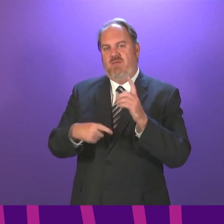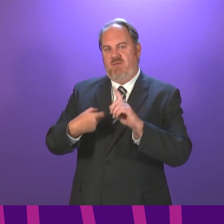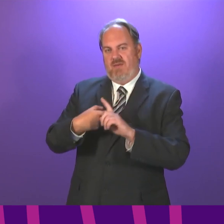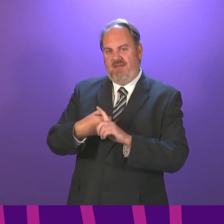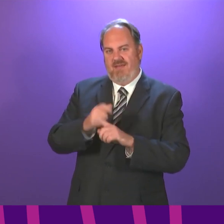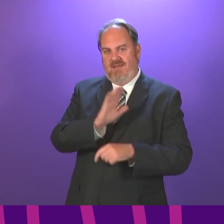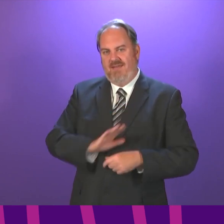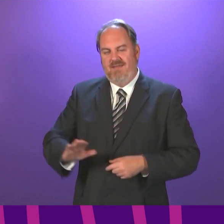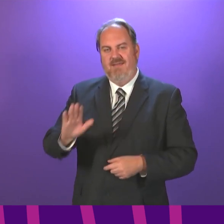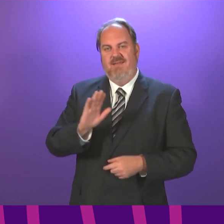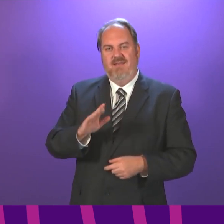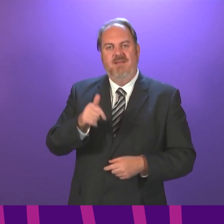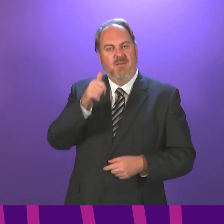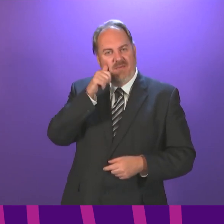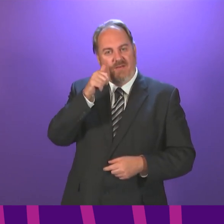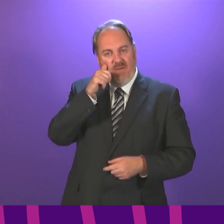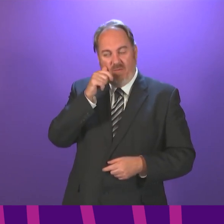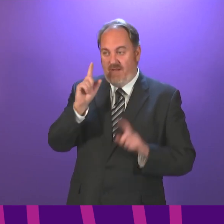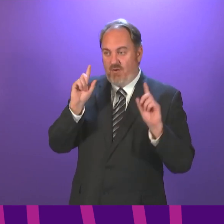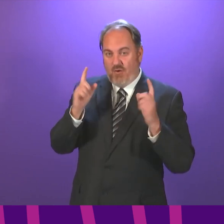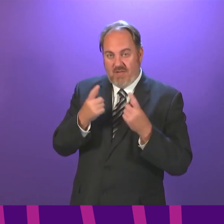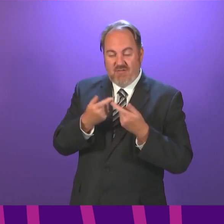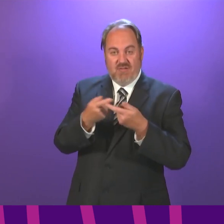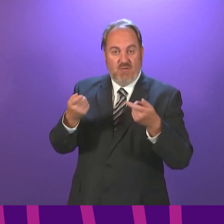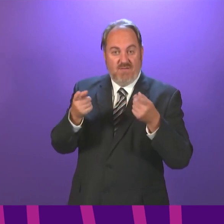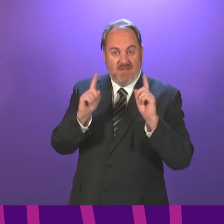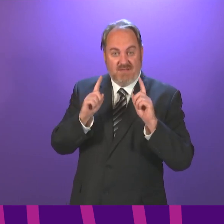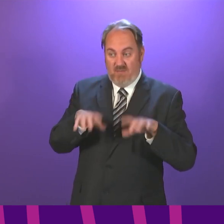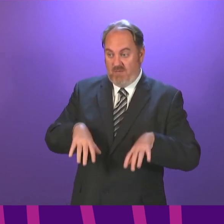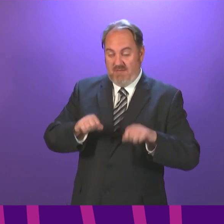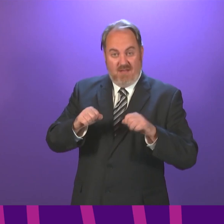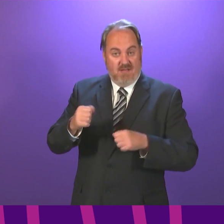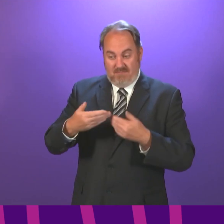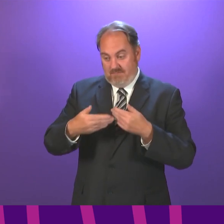have the return of colleges and universities looming soon, too.